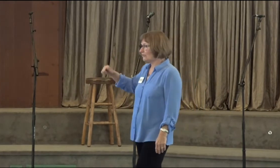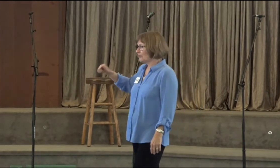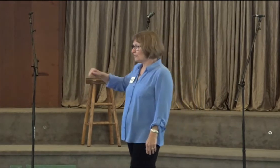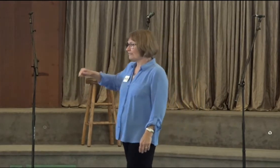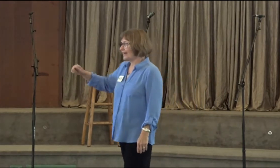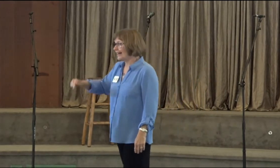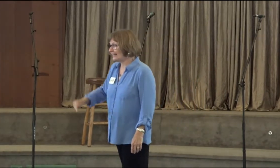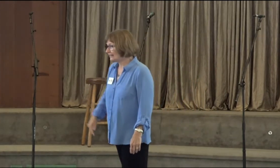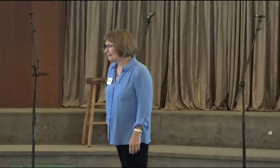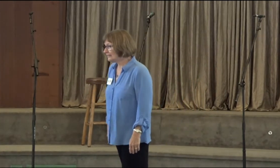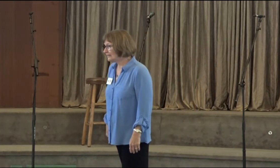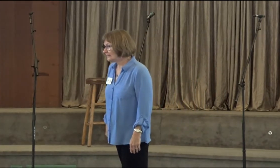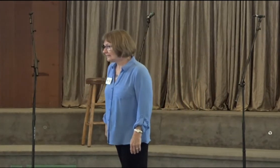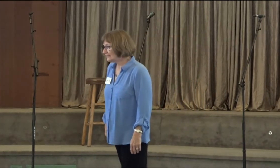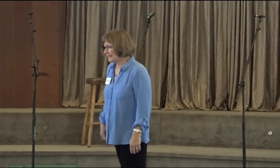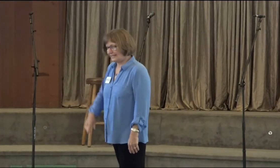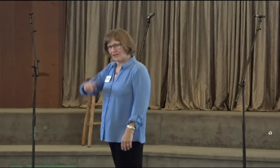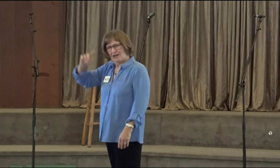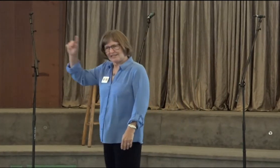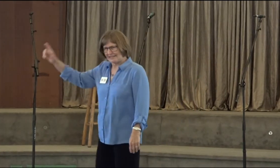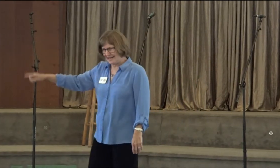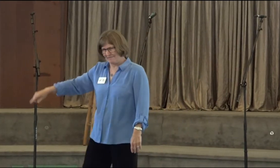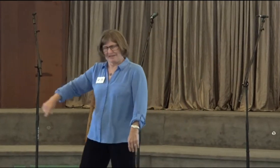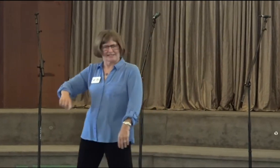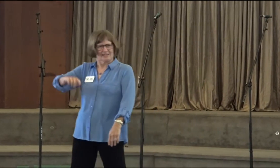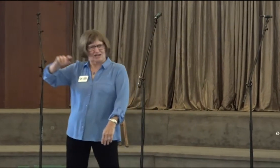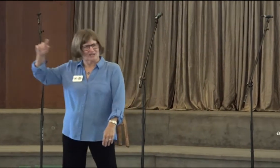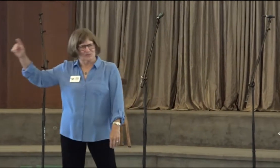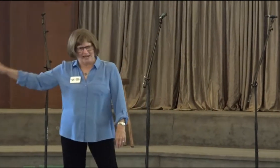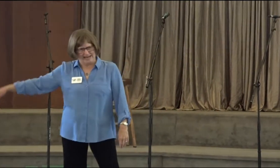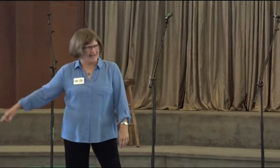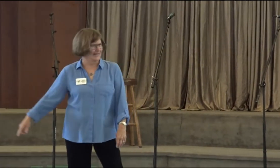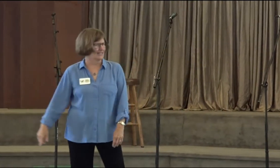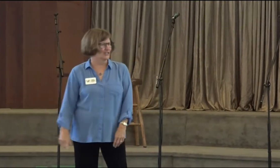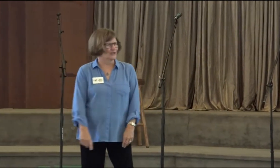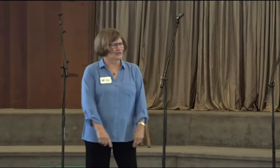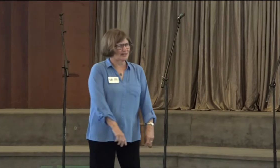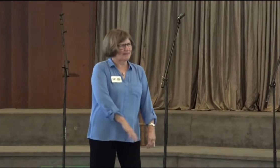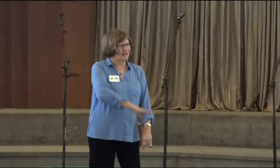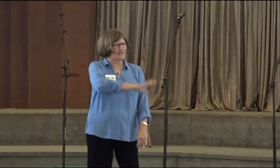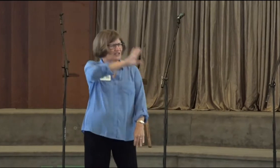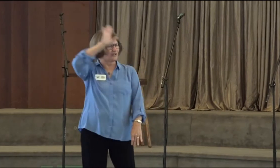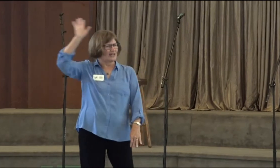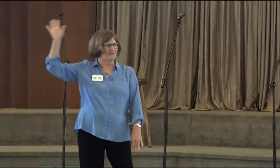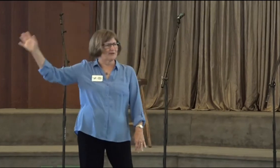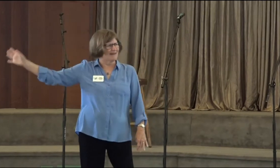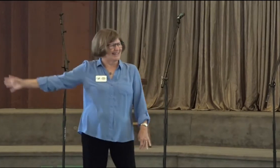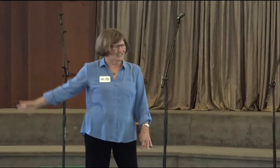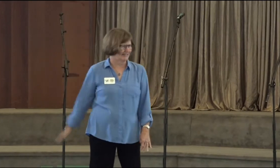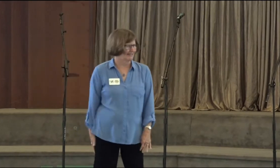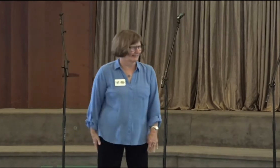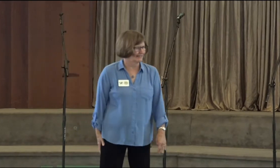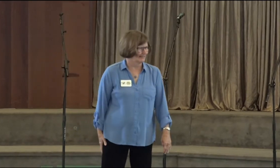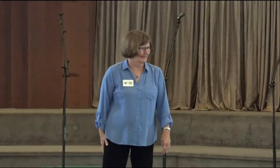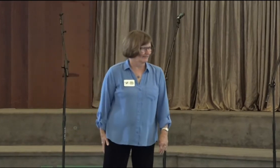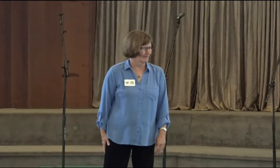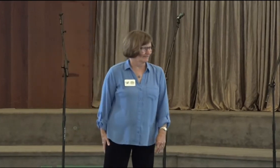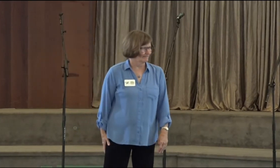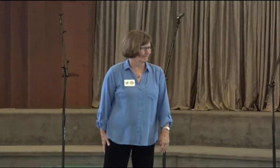God will provide. It's in God's timing, it's in God's way, and it's usually better than you could ever imagine.